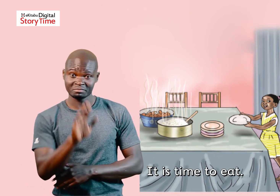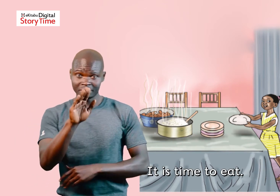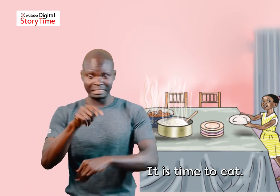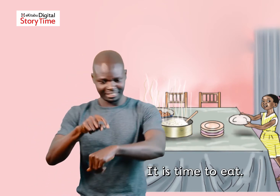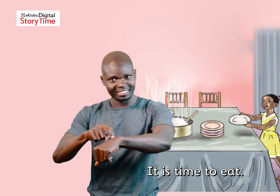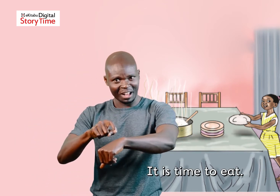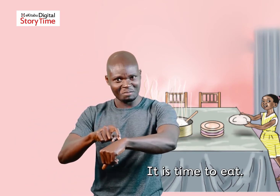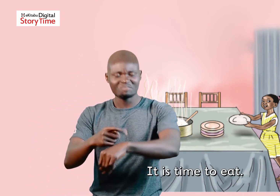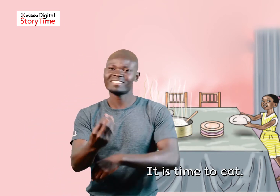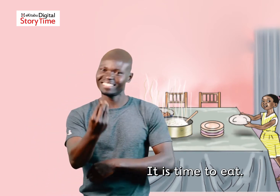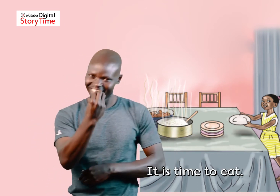It is time to eat